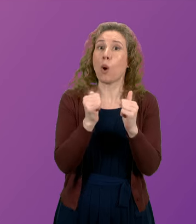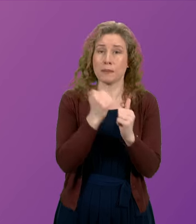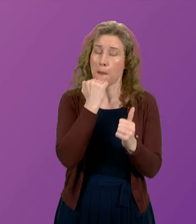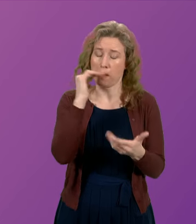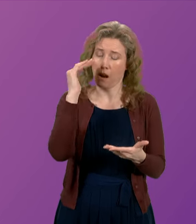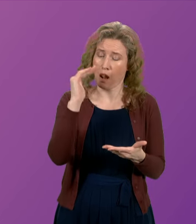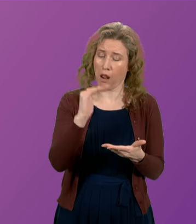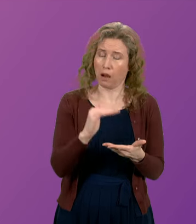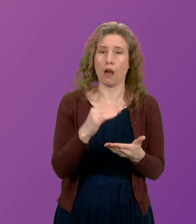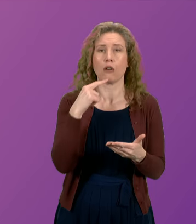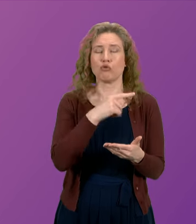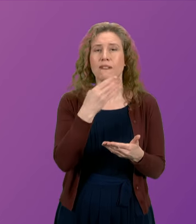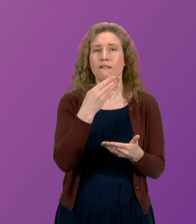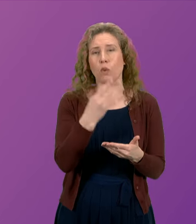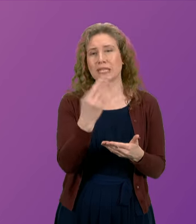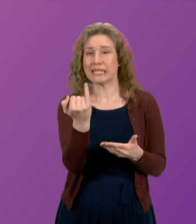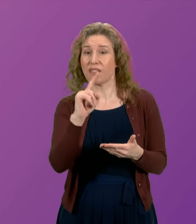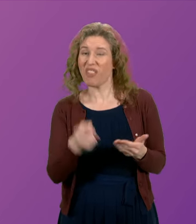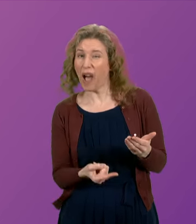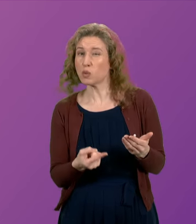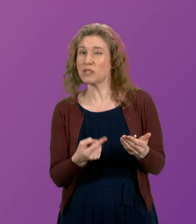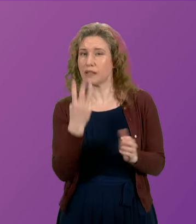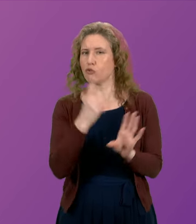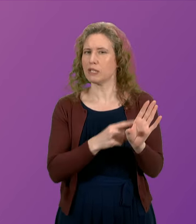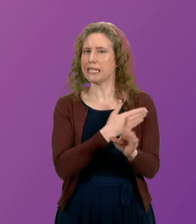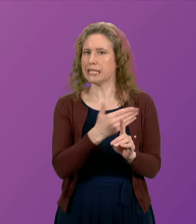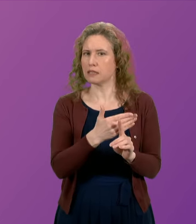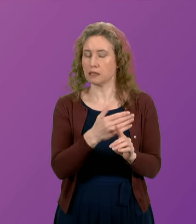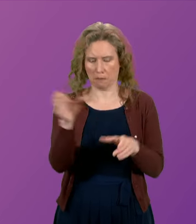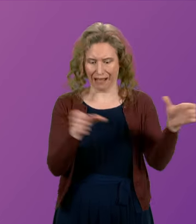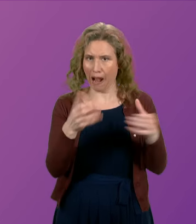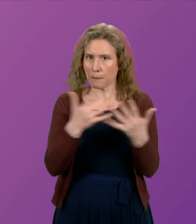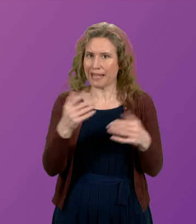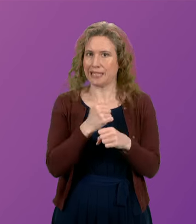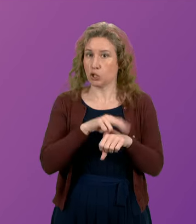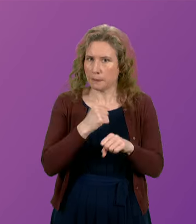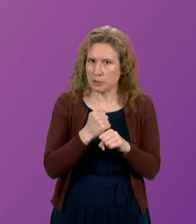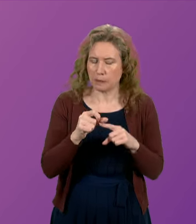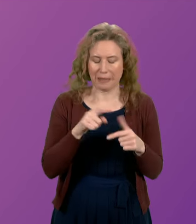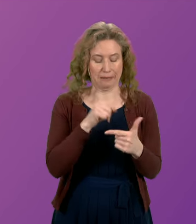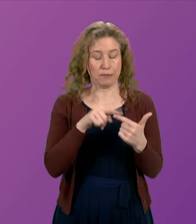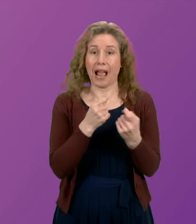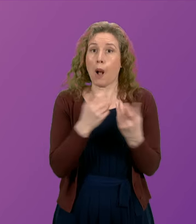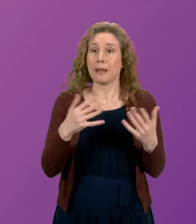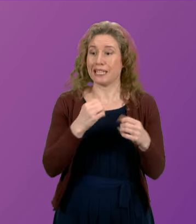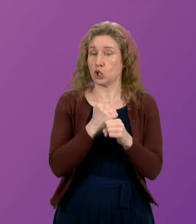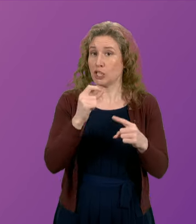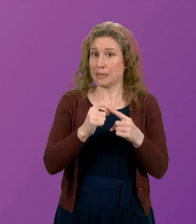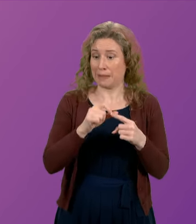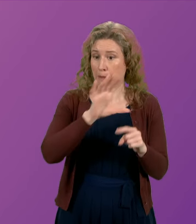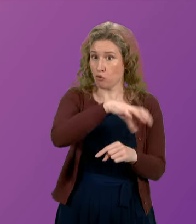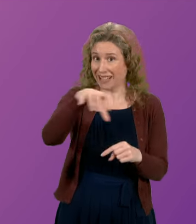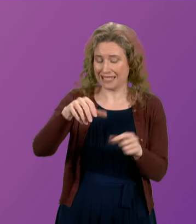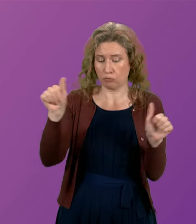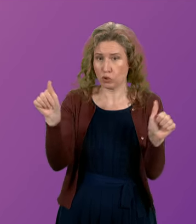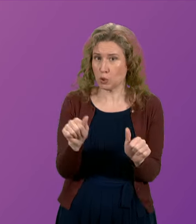146,000 in the last three years. Over the last 10 years, the number of GP practices has reduced